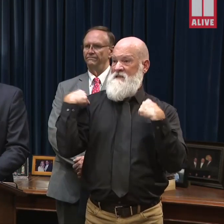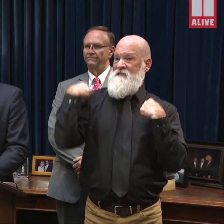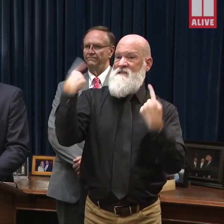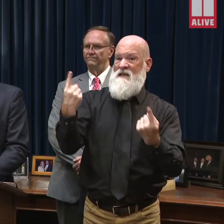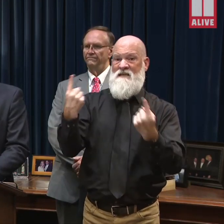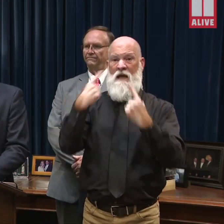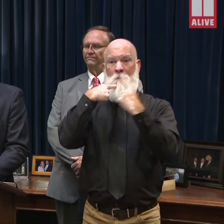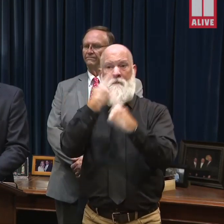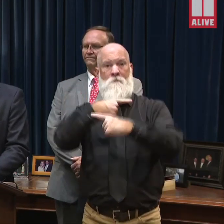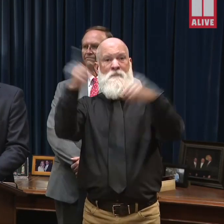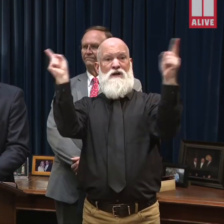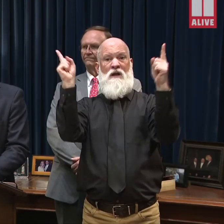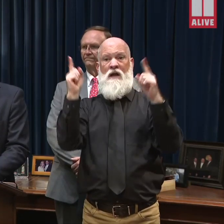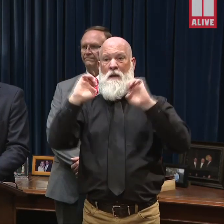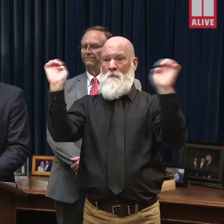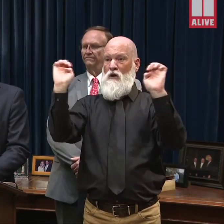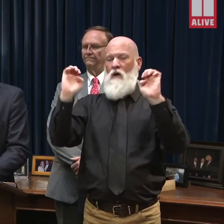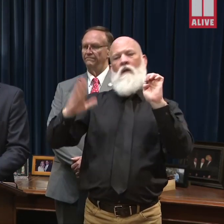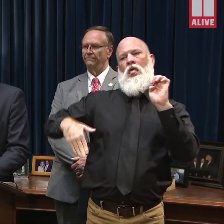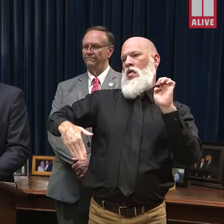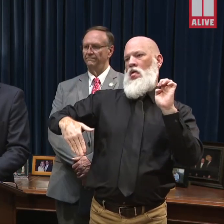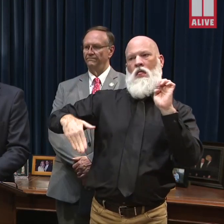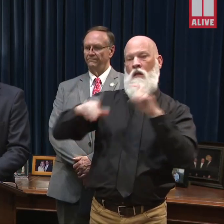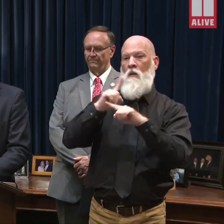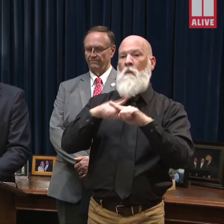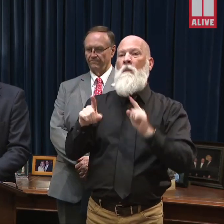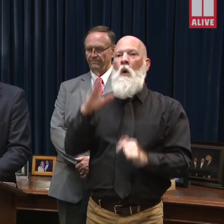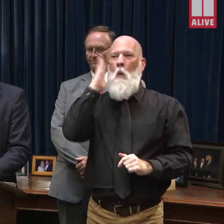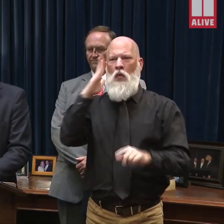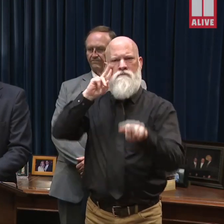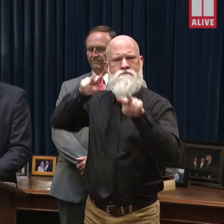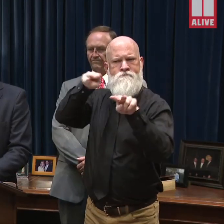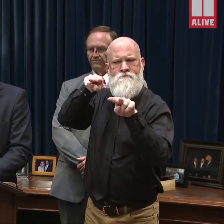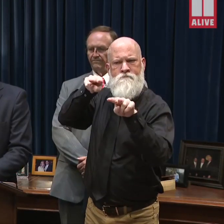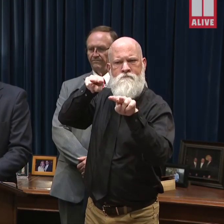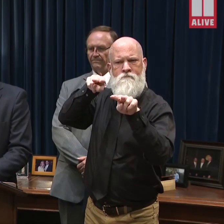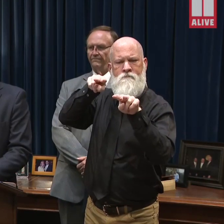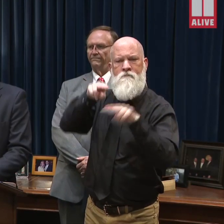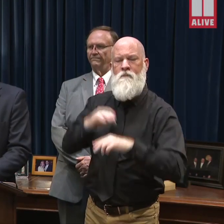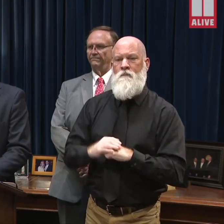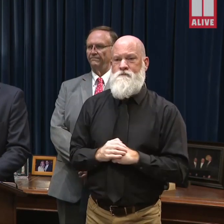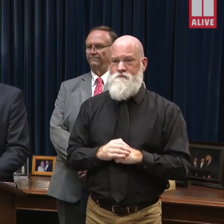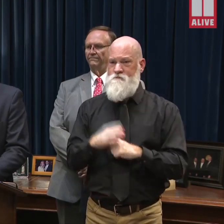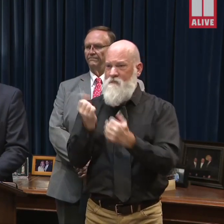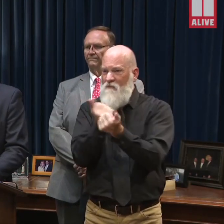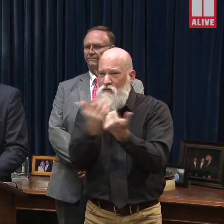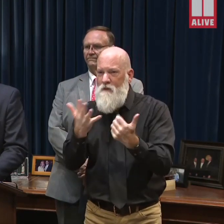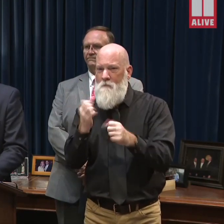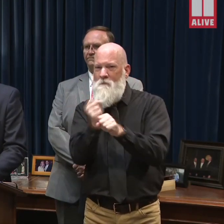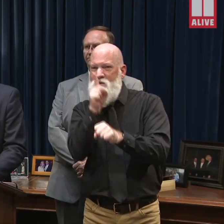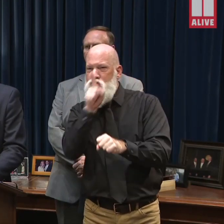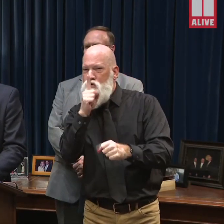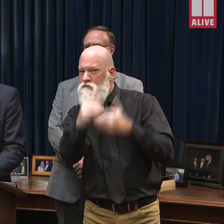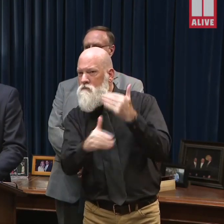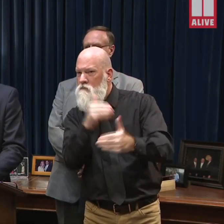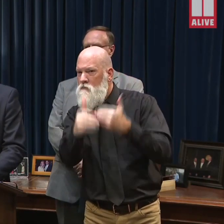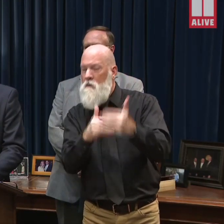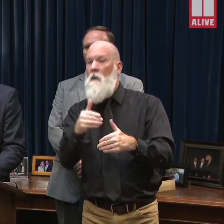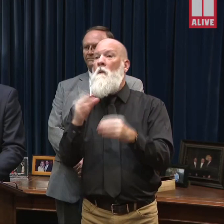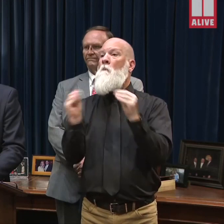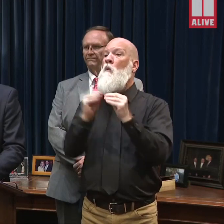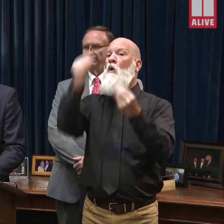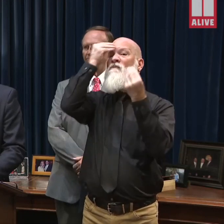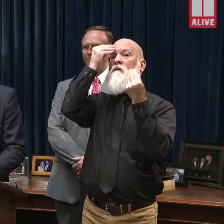will continue to monitor developments. And now to get more details on emergency response preparedness, I'll turn it over to GEMA